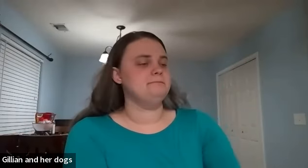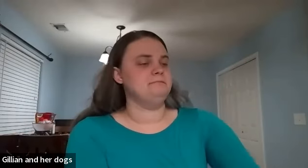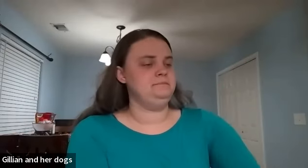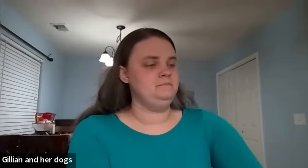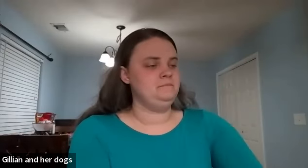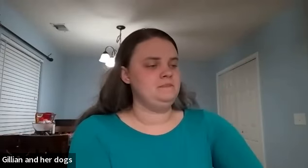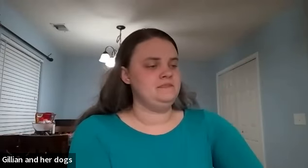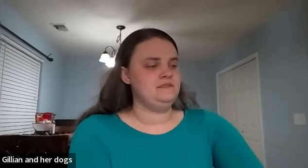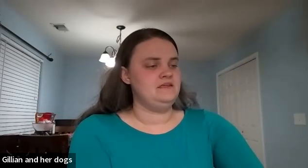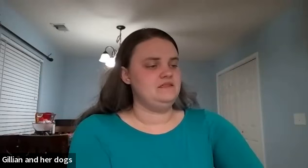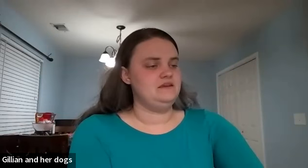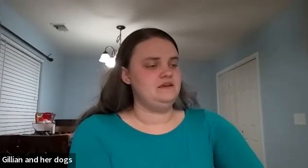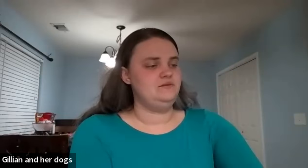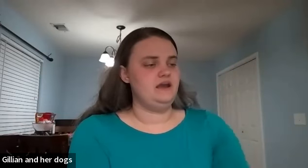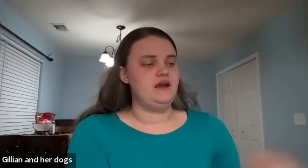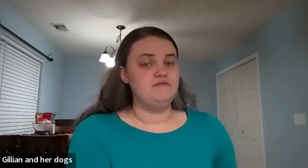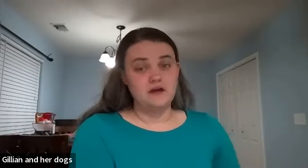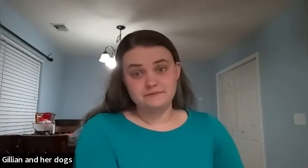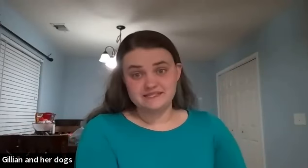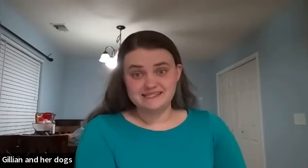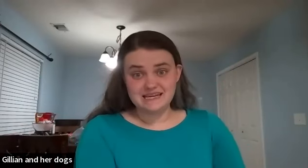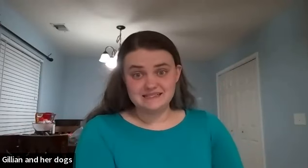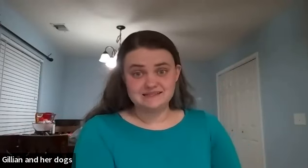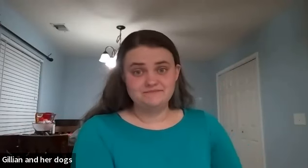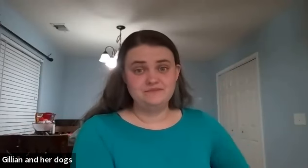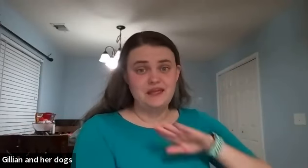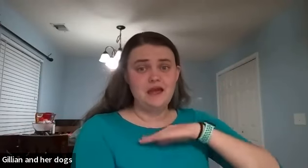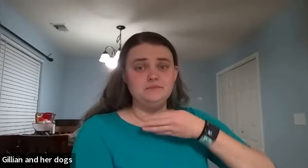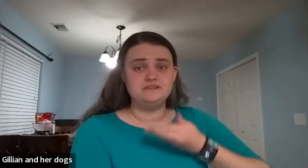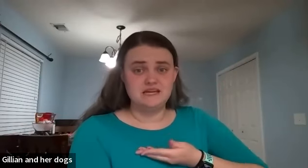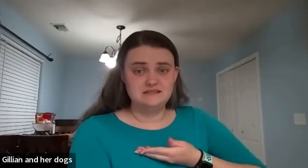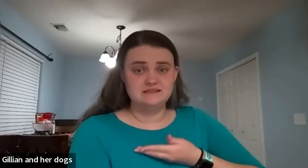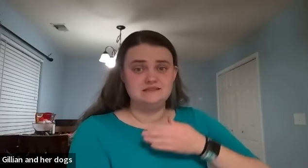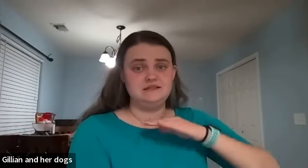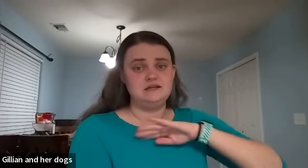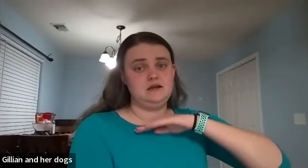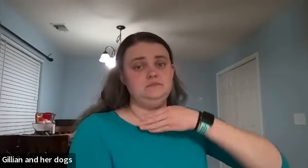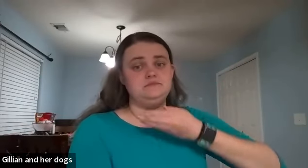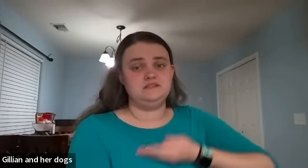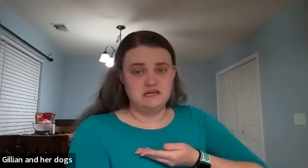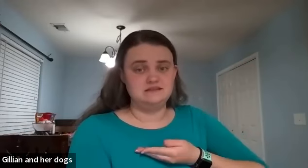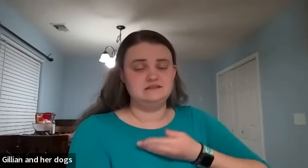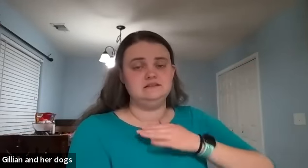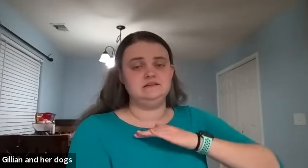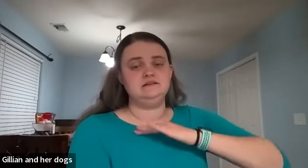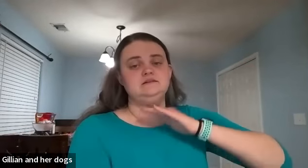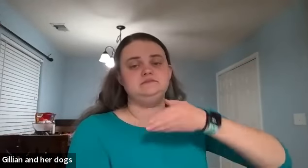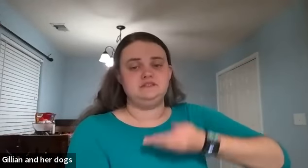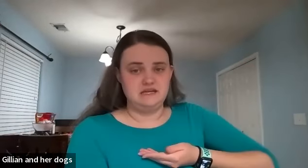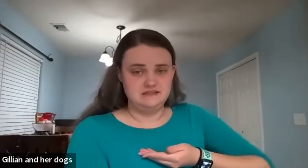then we have upset upset upset upset